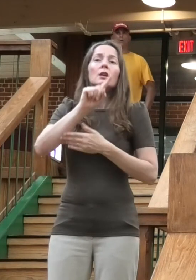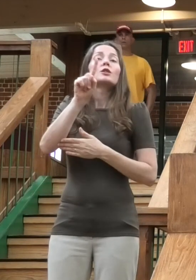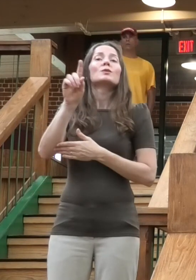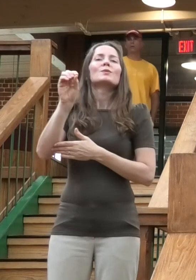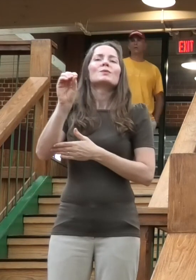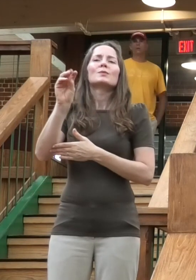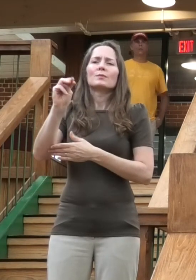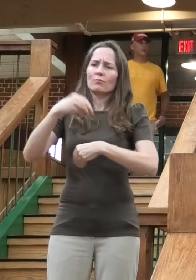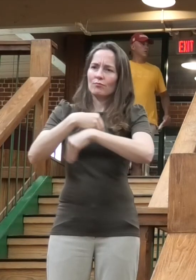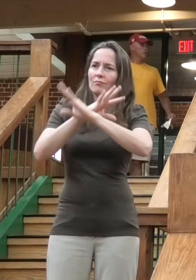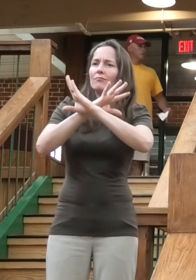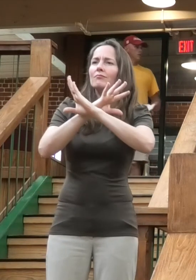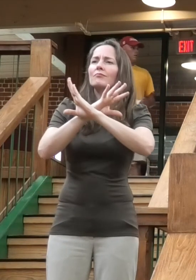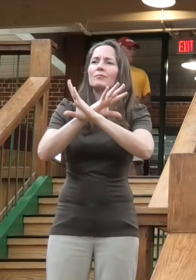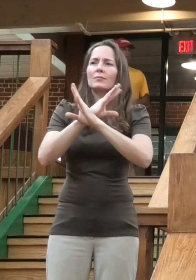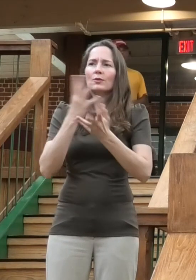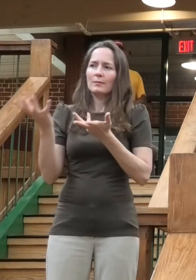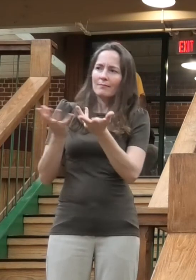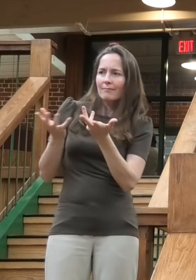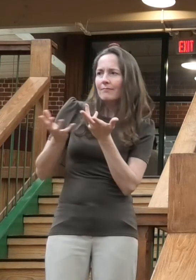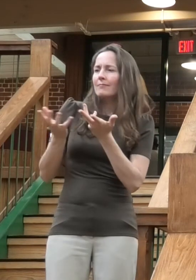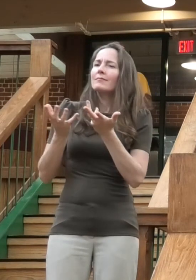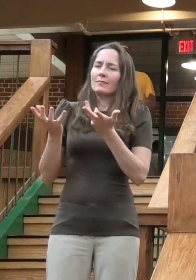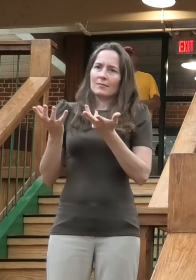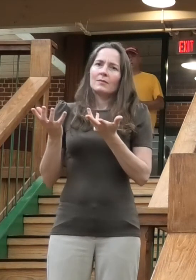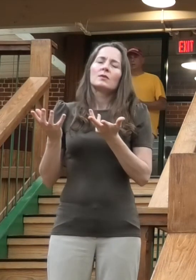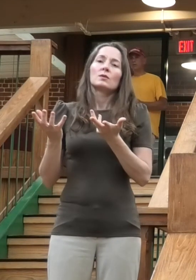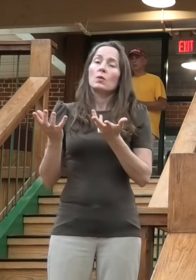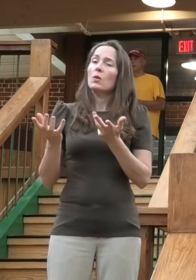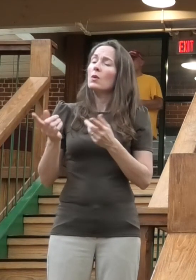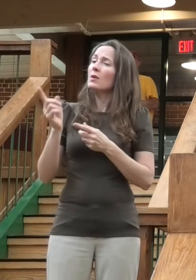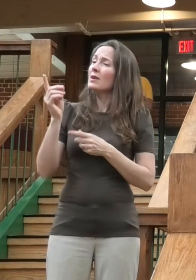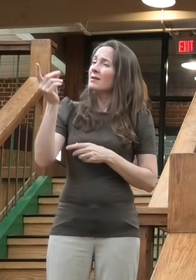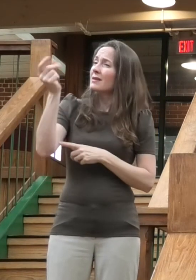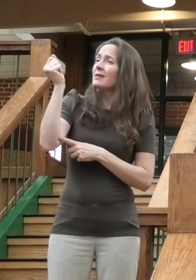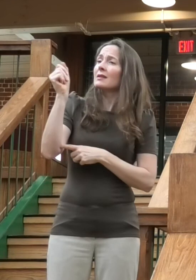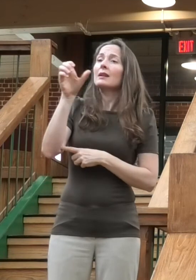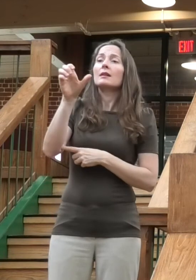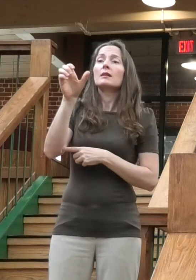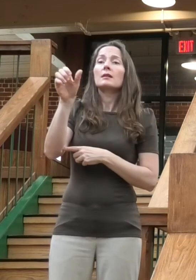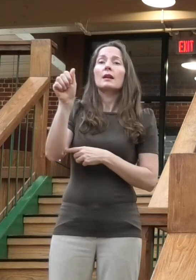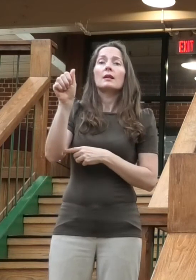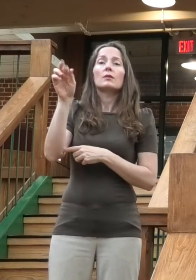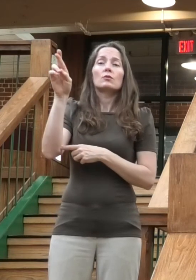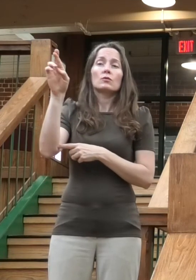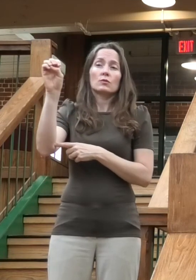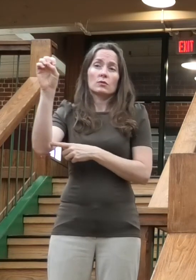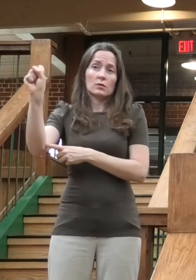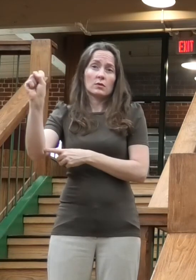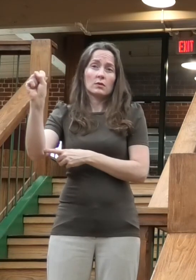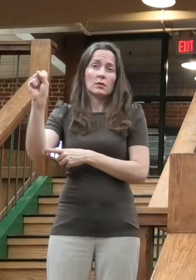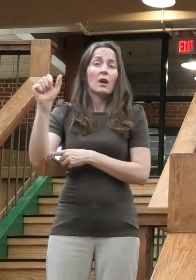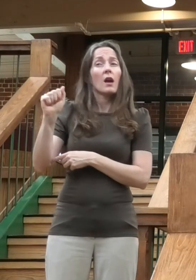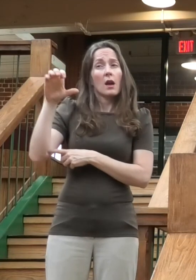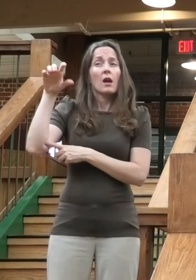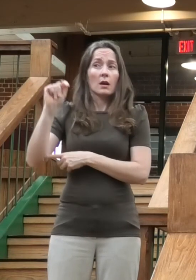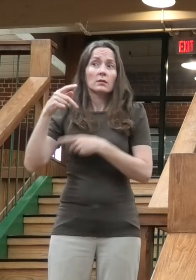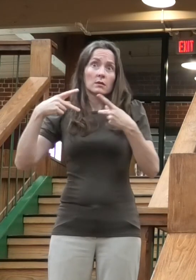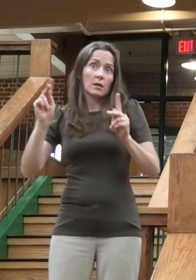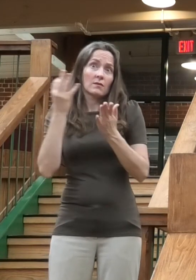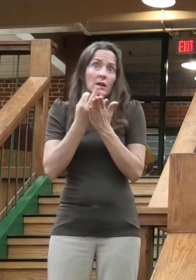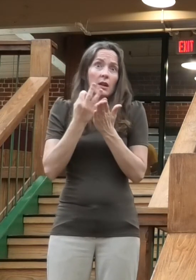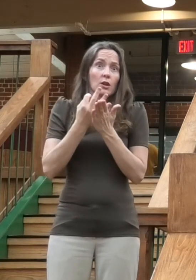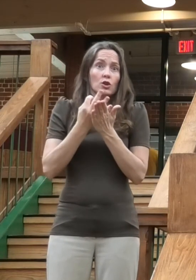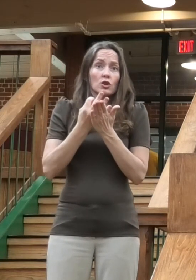action the minute the cares act allowed for monetary assistance. We work closely with each of our tenants to assist them